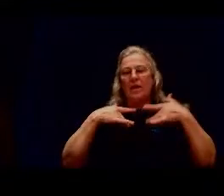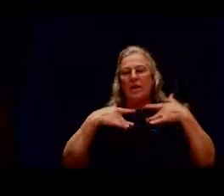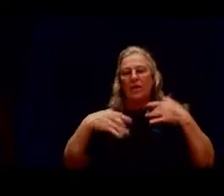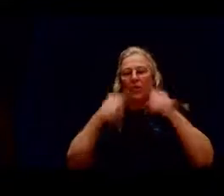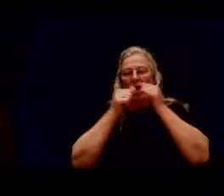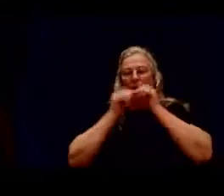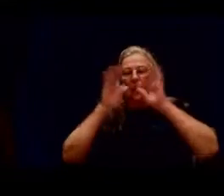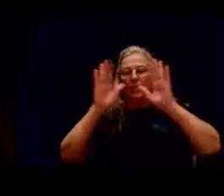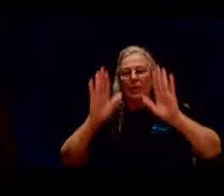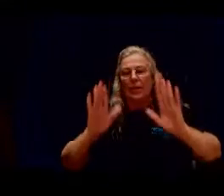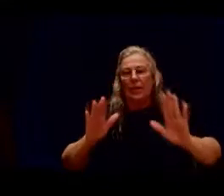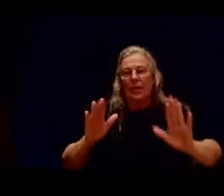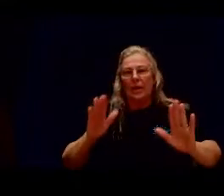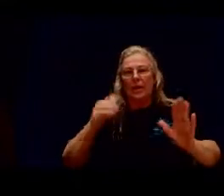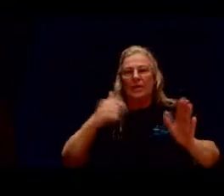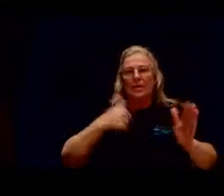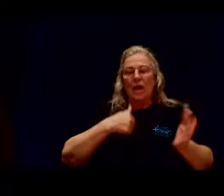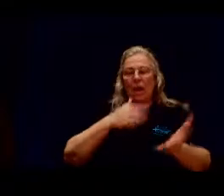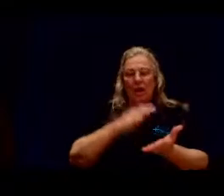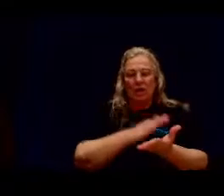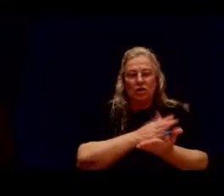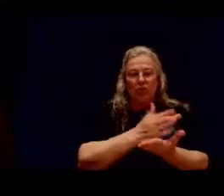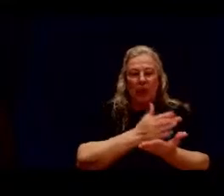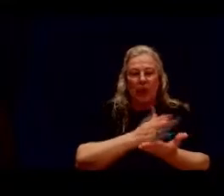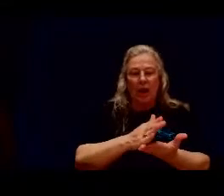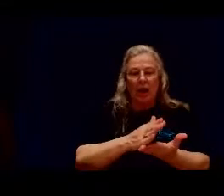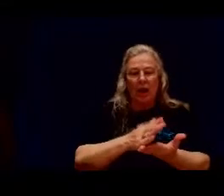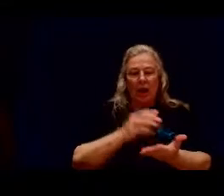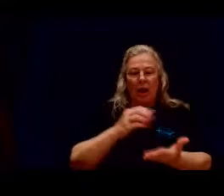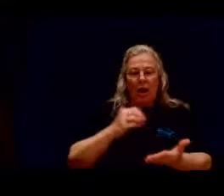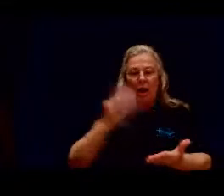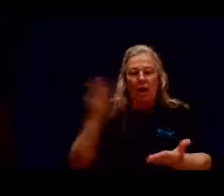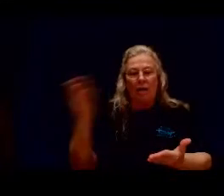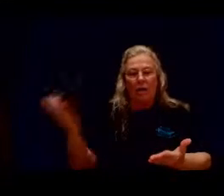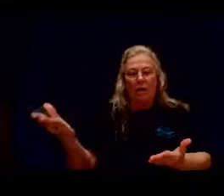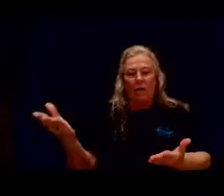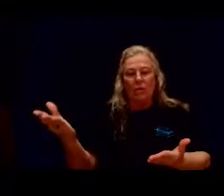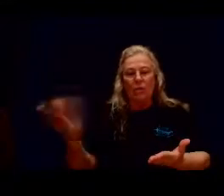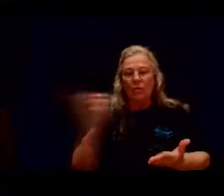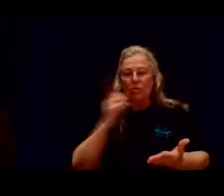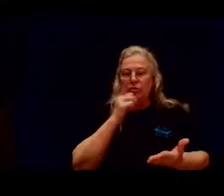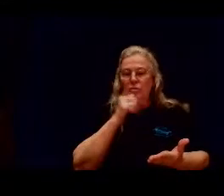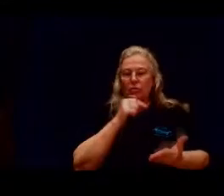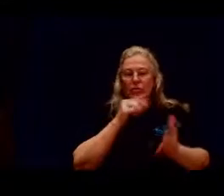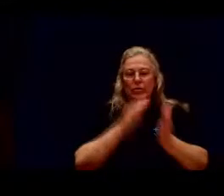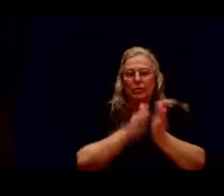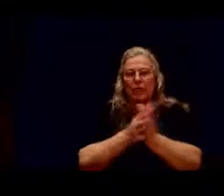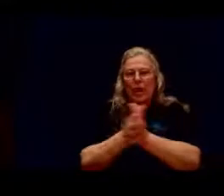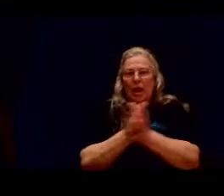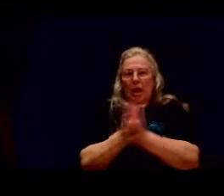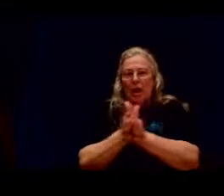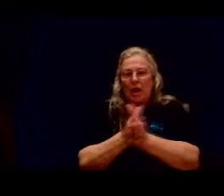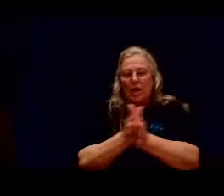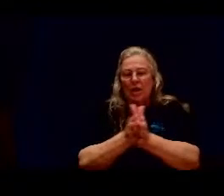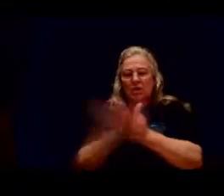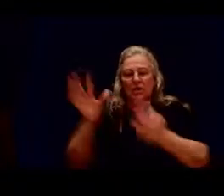the bliss I share of those whose anxious